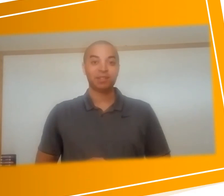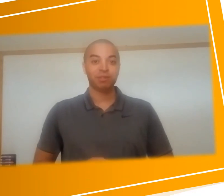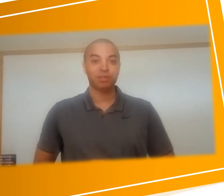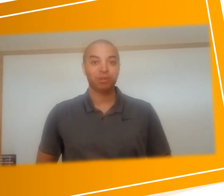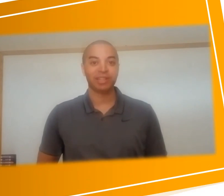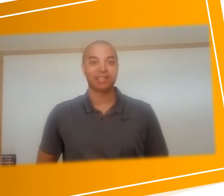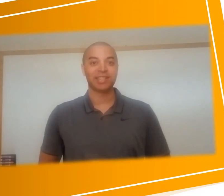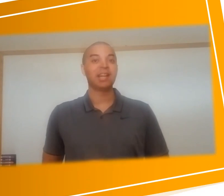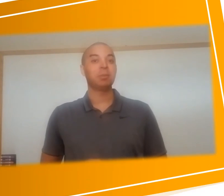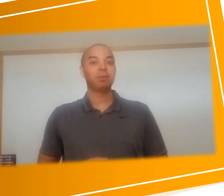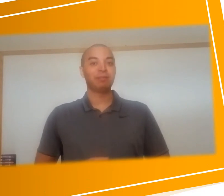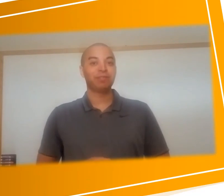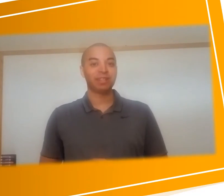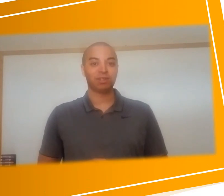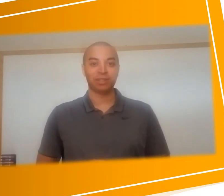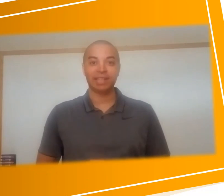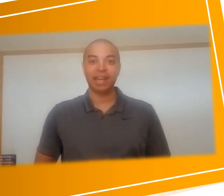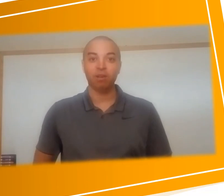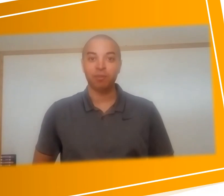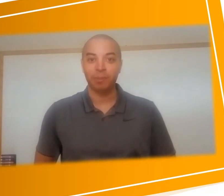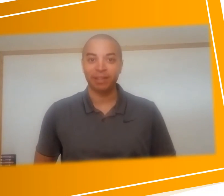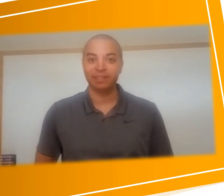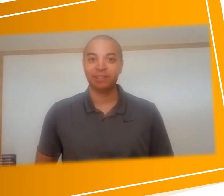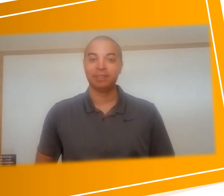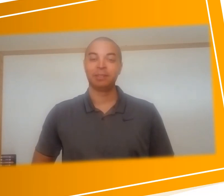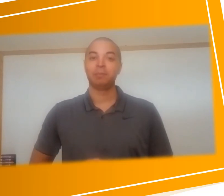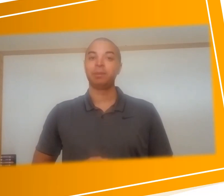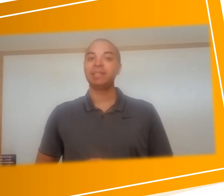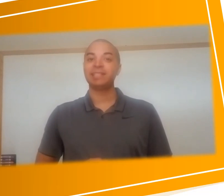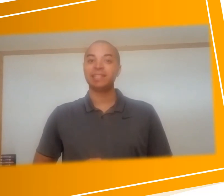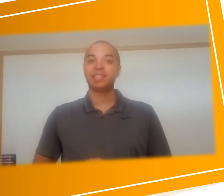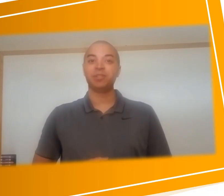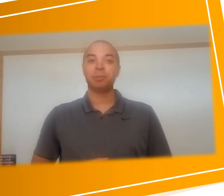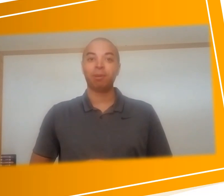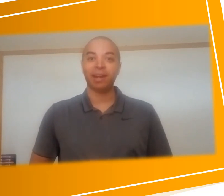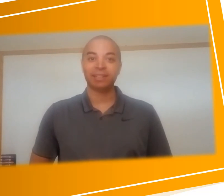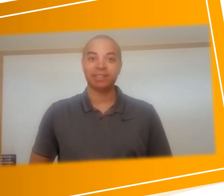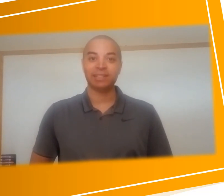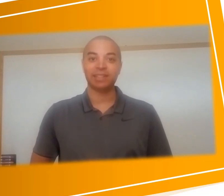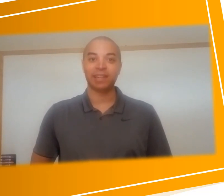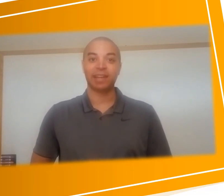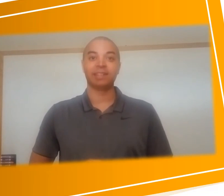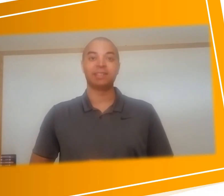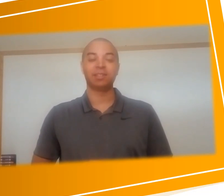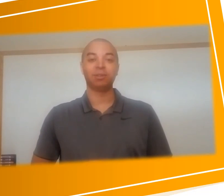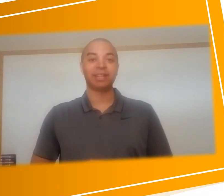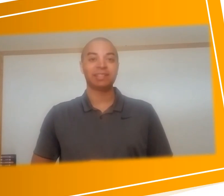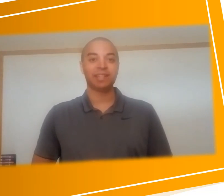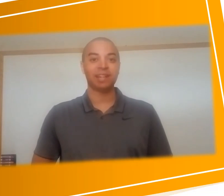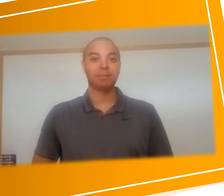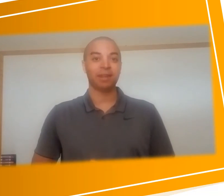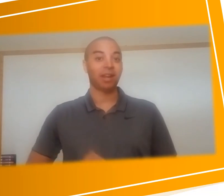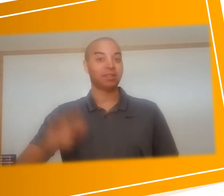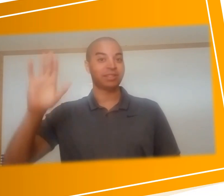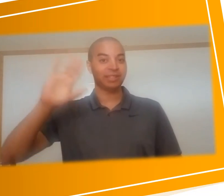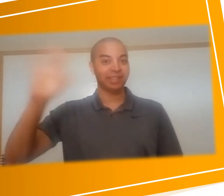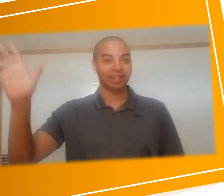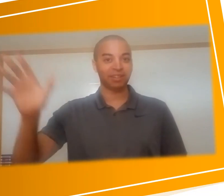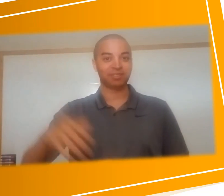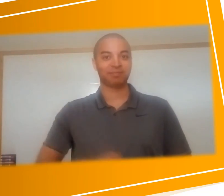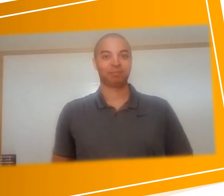Thanks for joining us. I hope you had fun learning the alphabet. Please continue to practice. And until next time, I'll see you